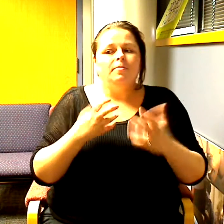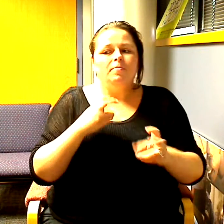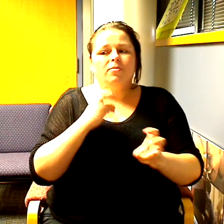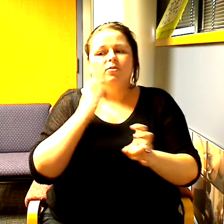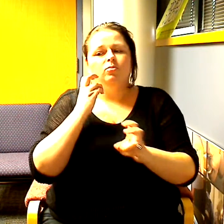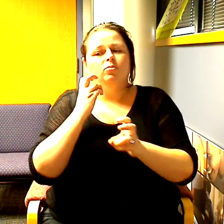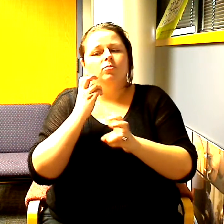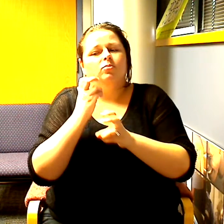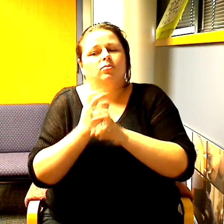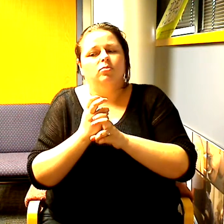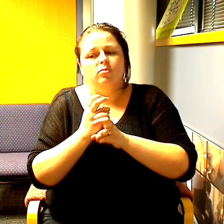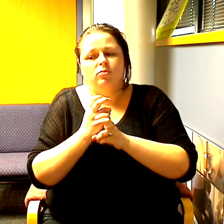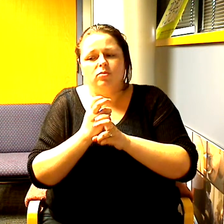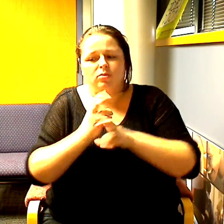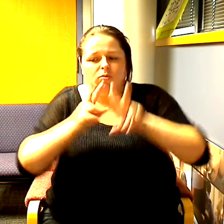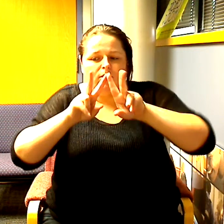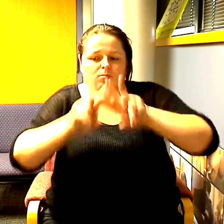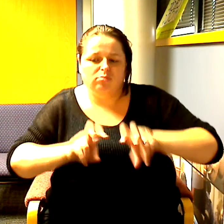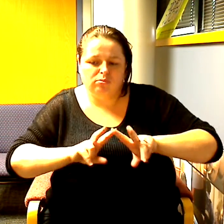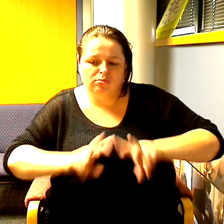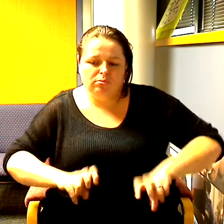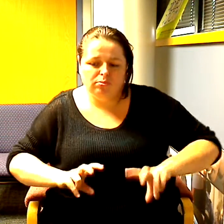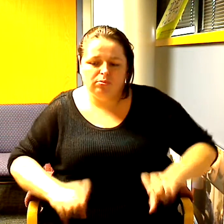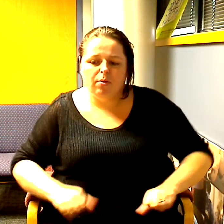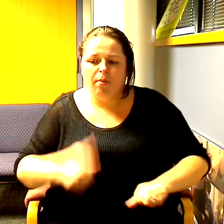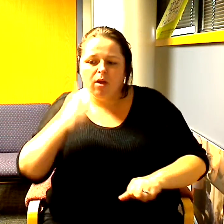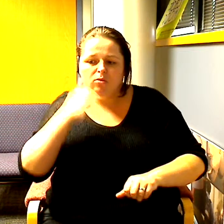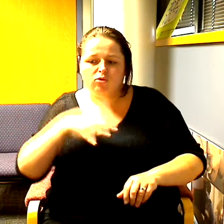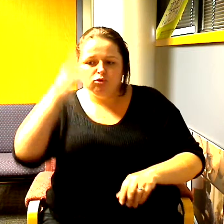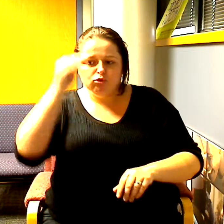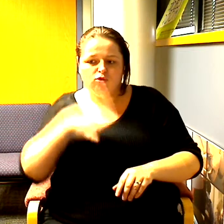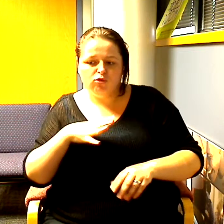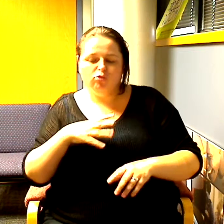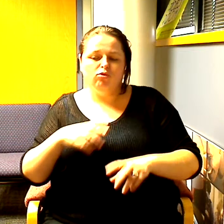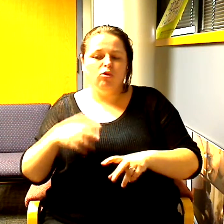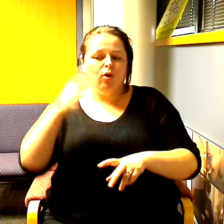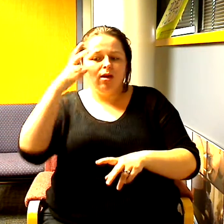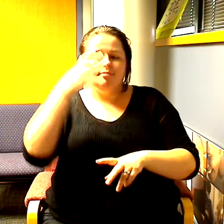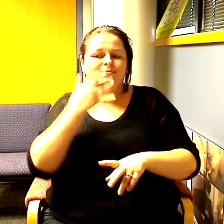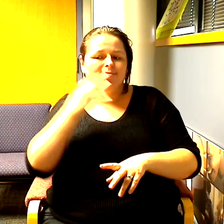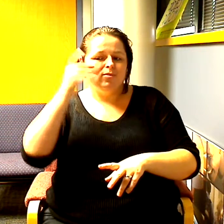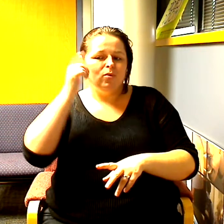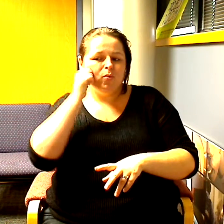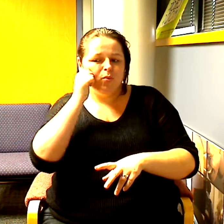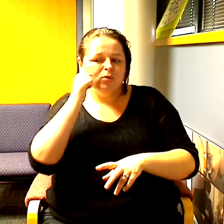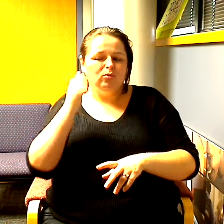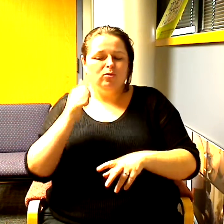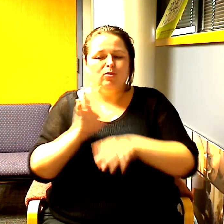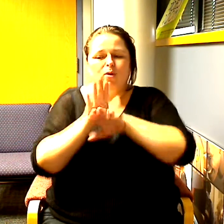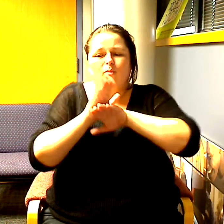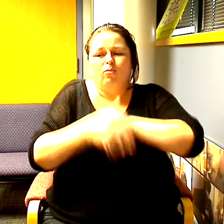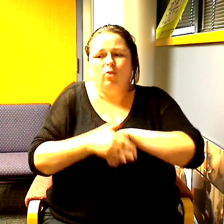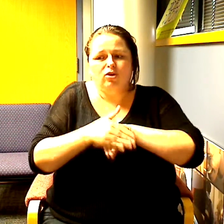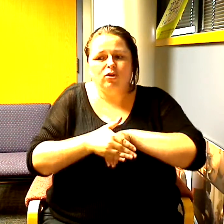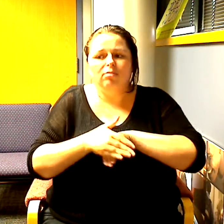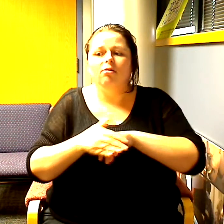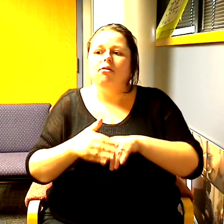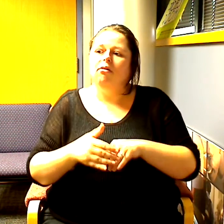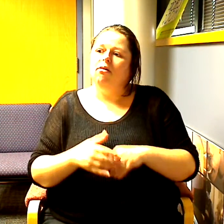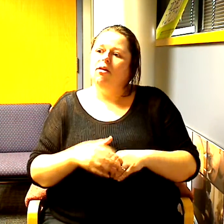a legacy of gender and racial oppression when I'm one of the biggest beneficiaries but I'm also